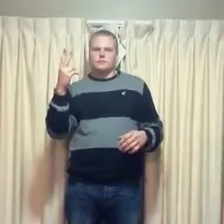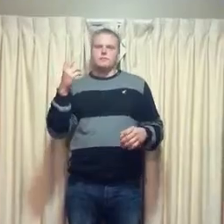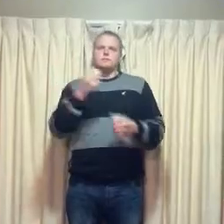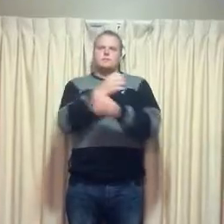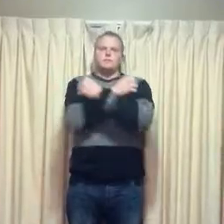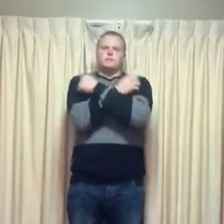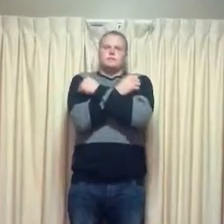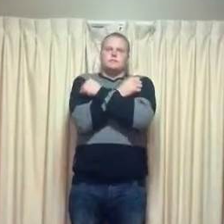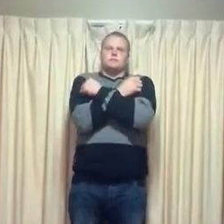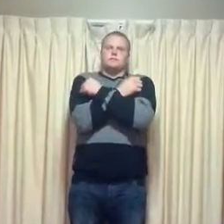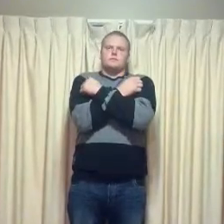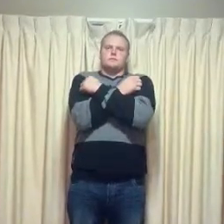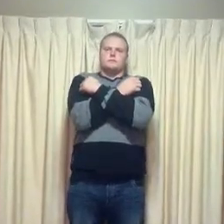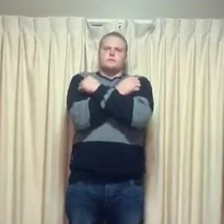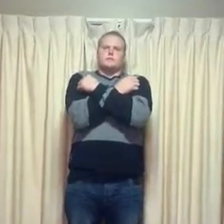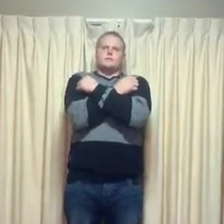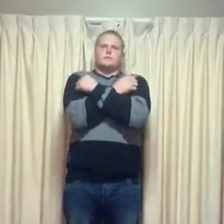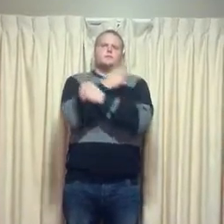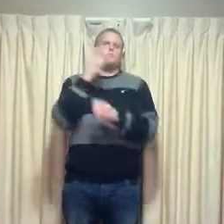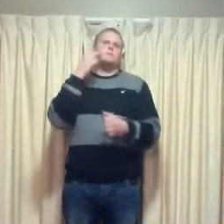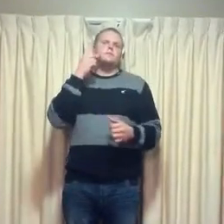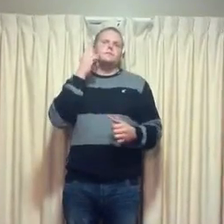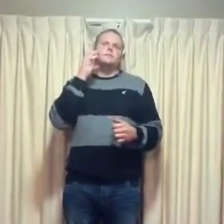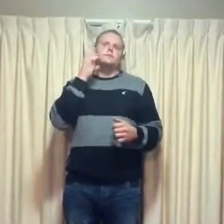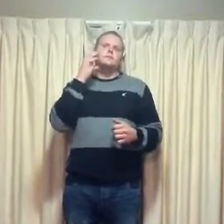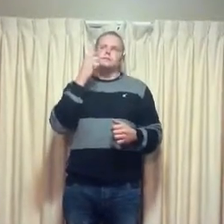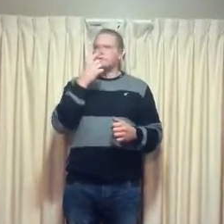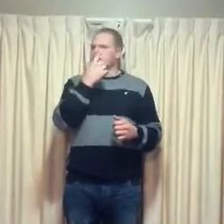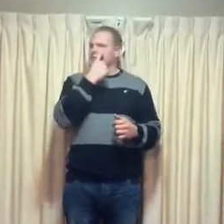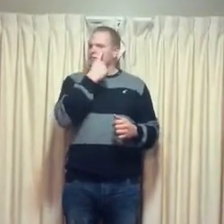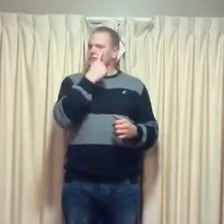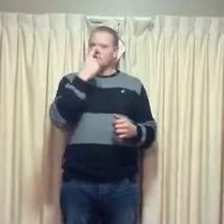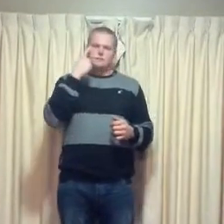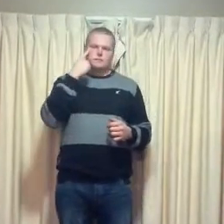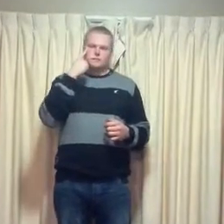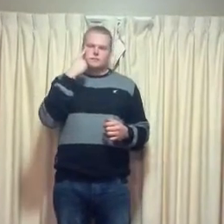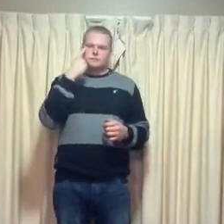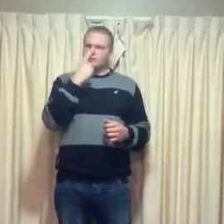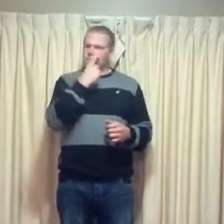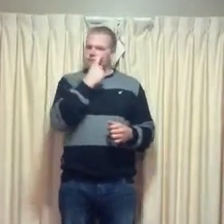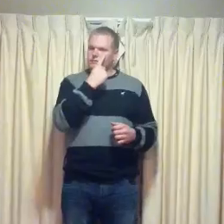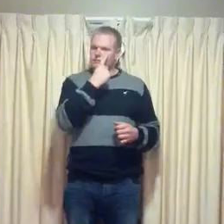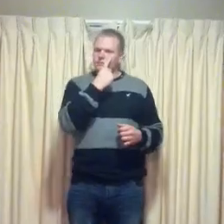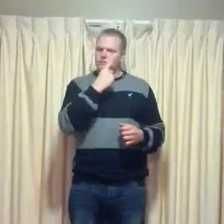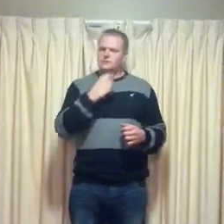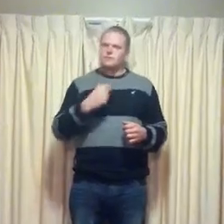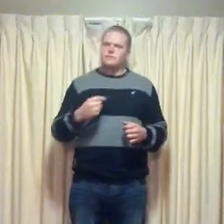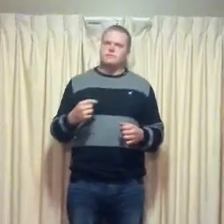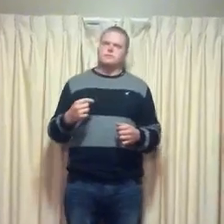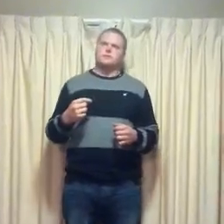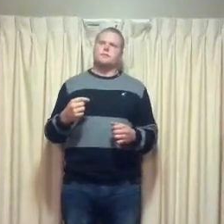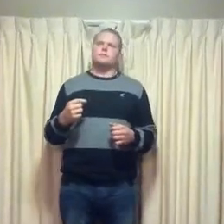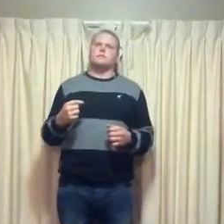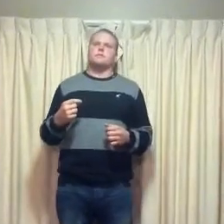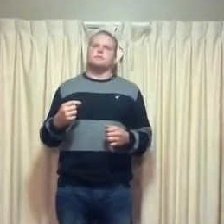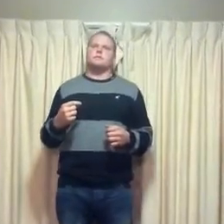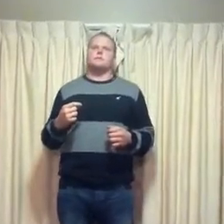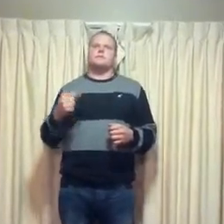light in your eyes. And I know of it